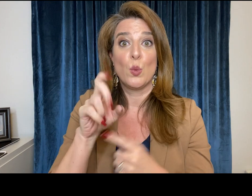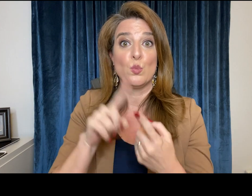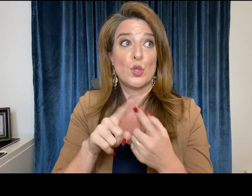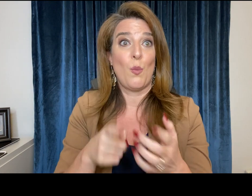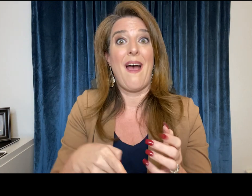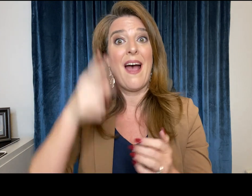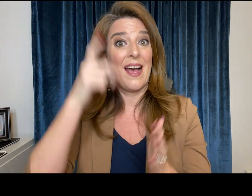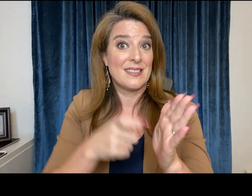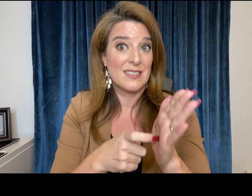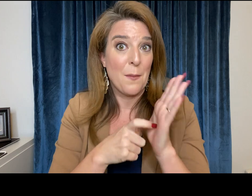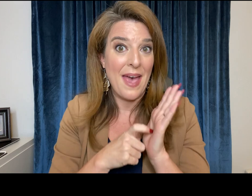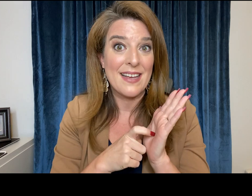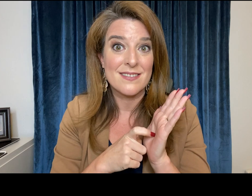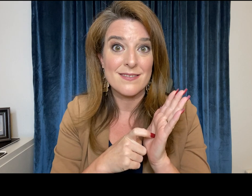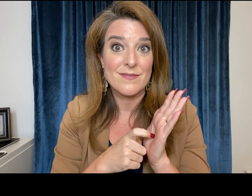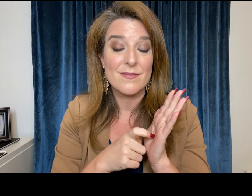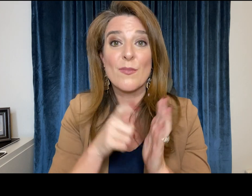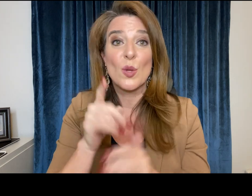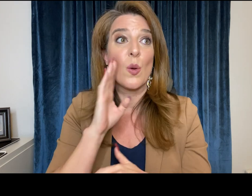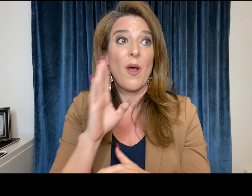due to the high demand right now